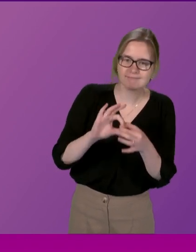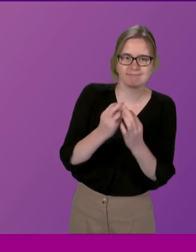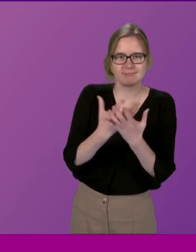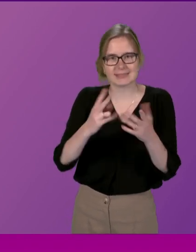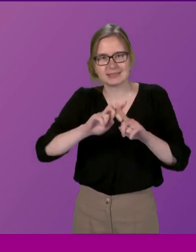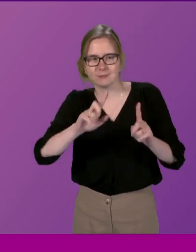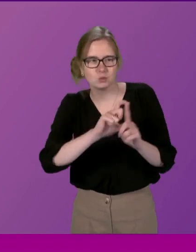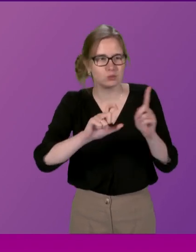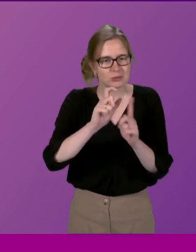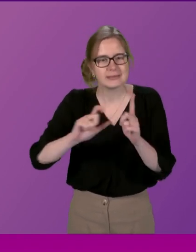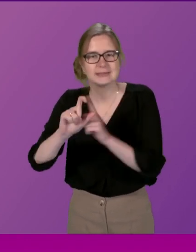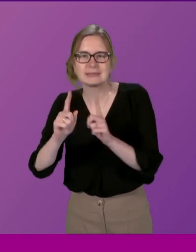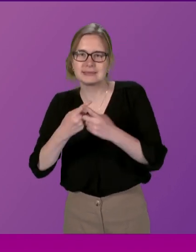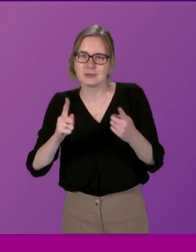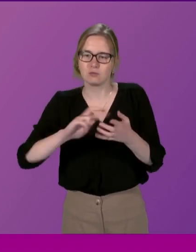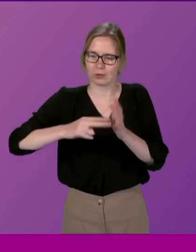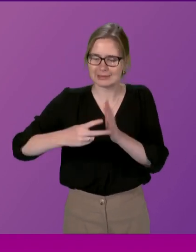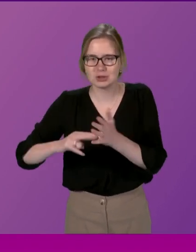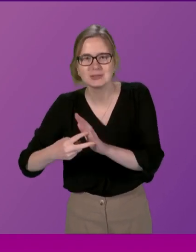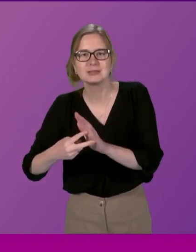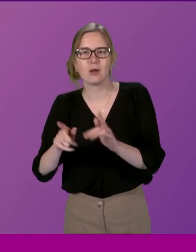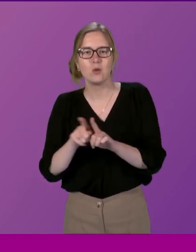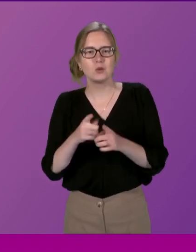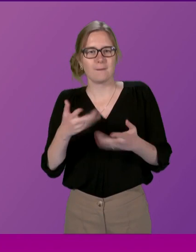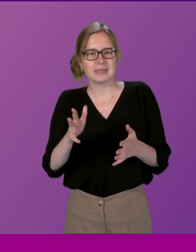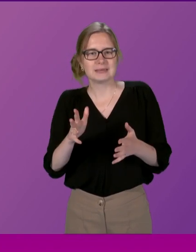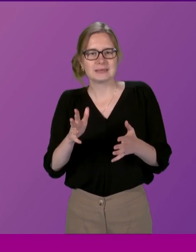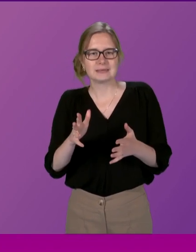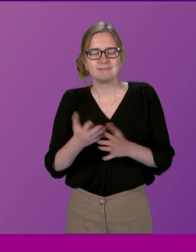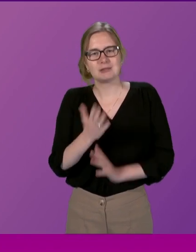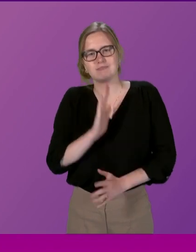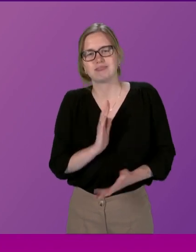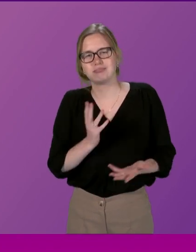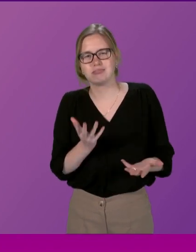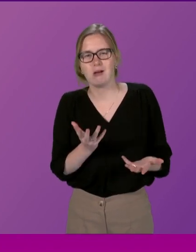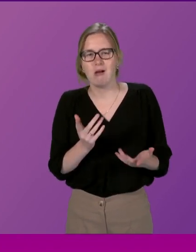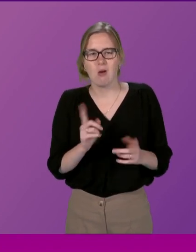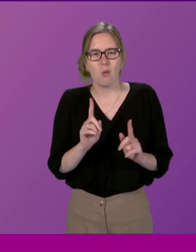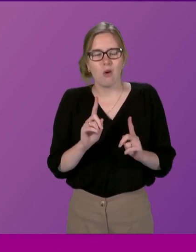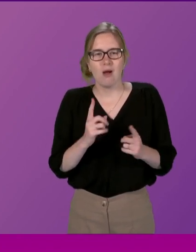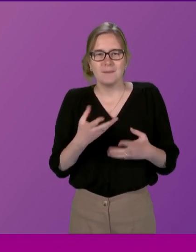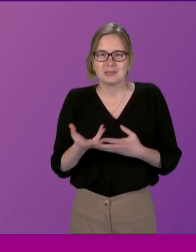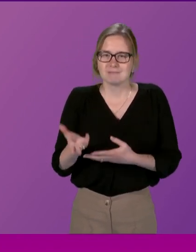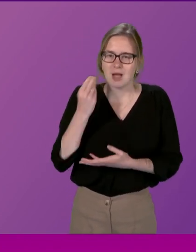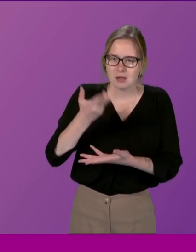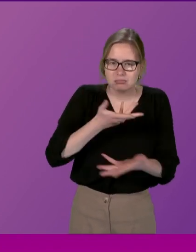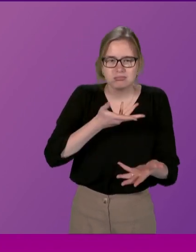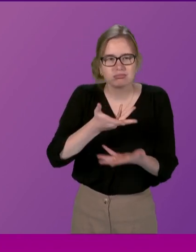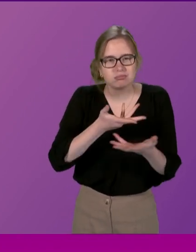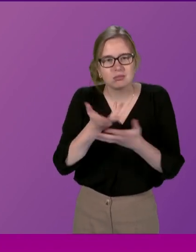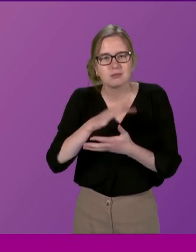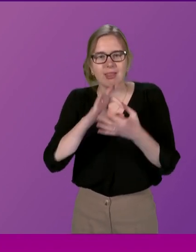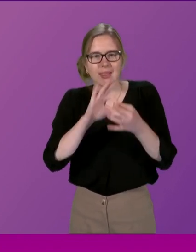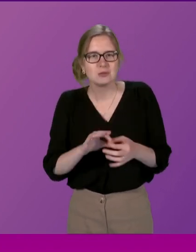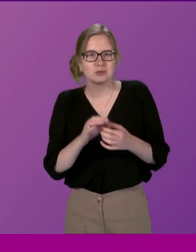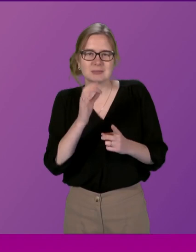different communities and organizations and I have been saddened by what I've heard in the past about